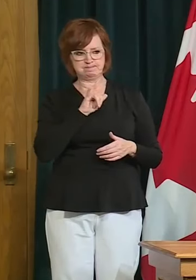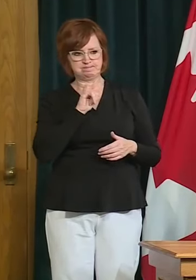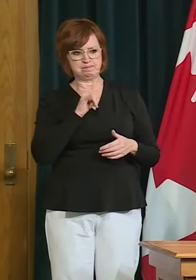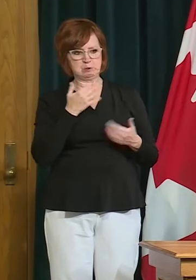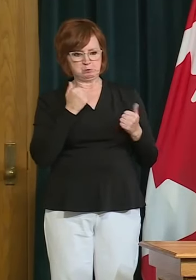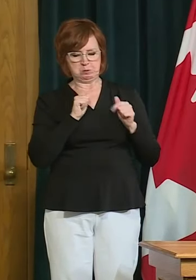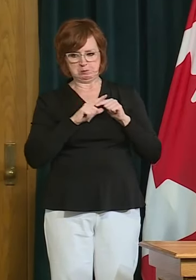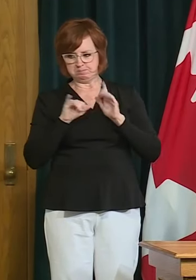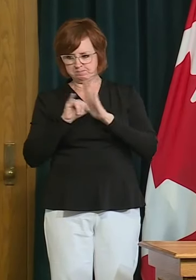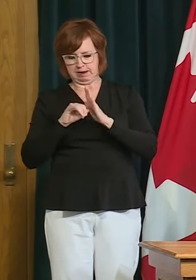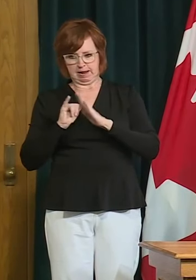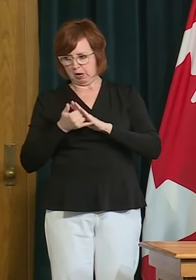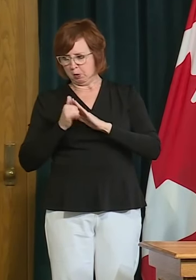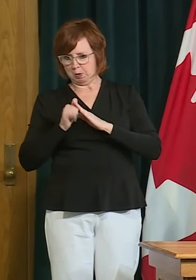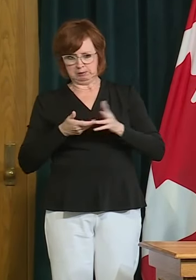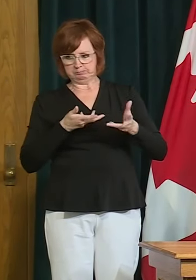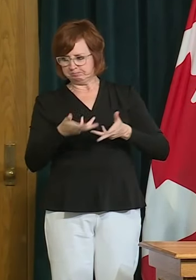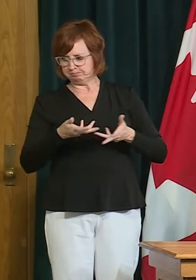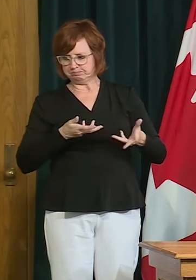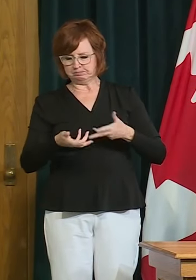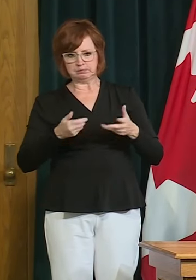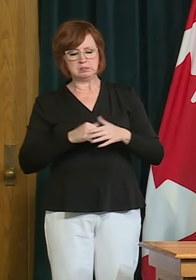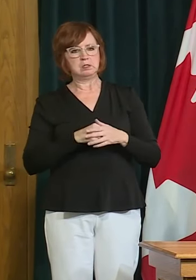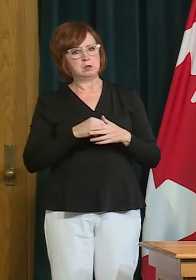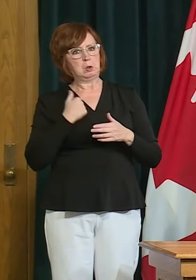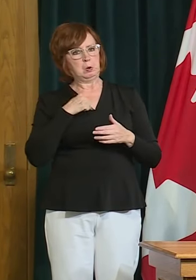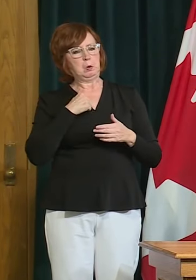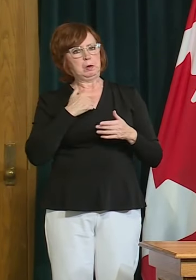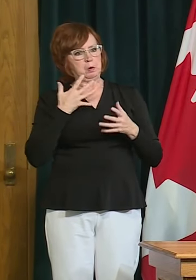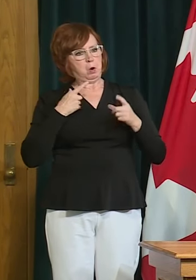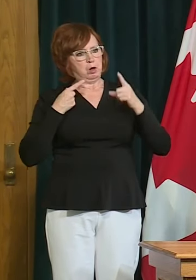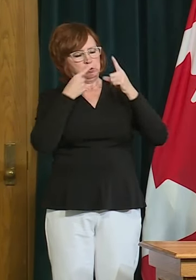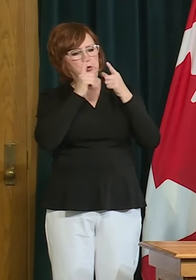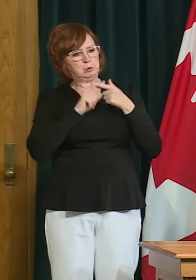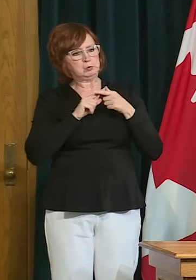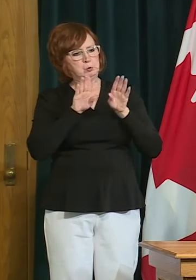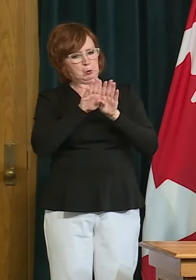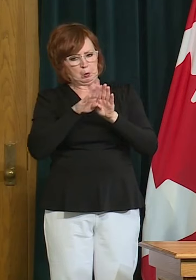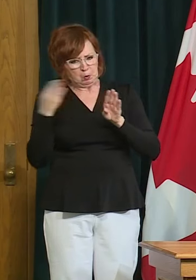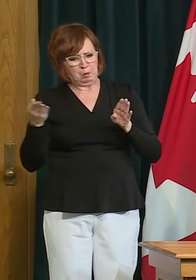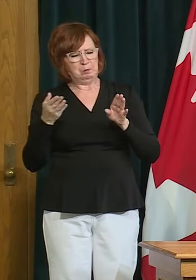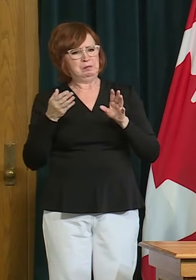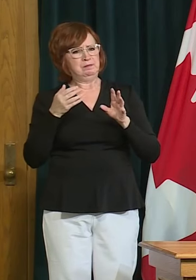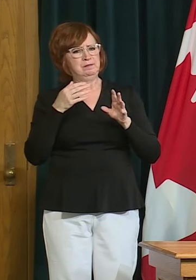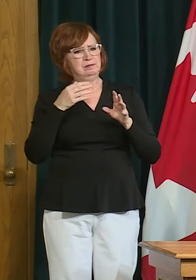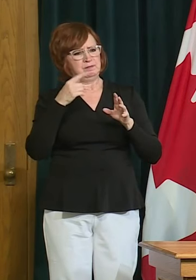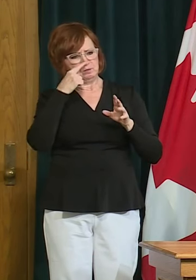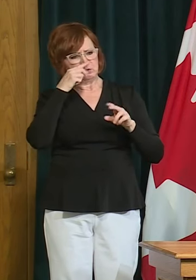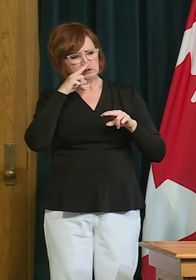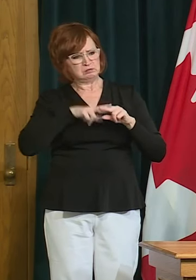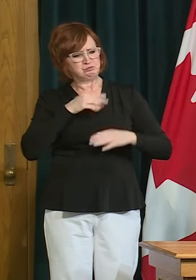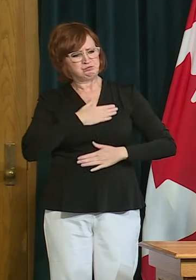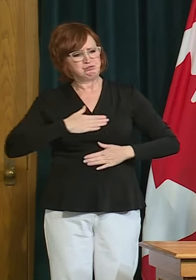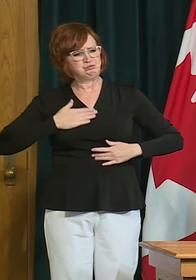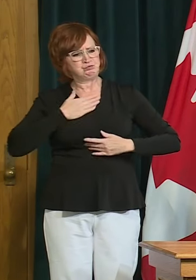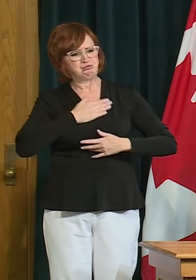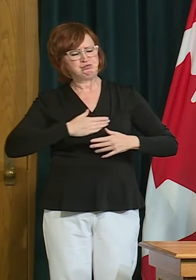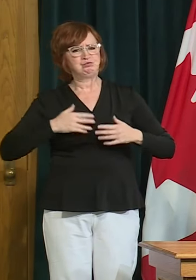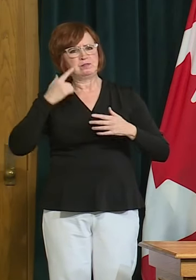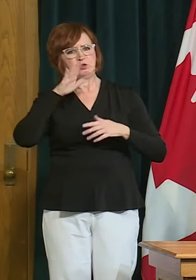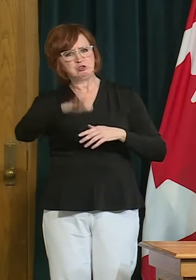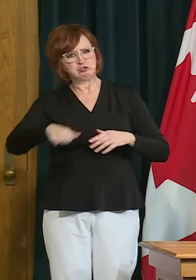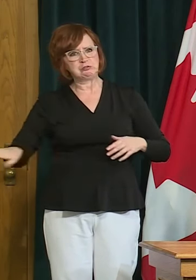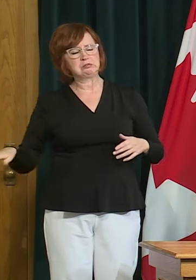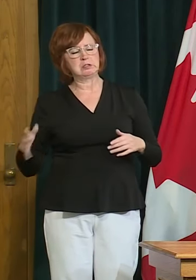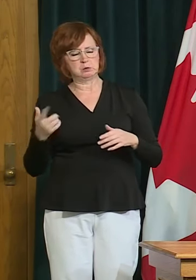work with with with organizations to ensure that we can open these facilities for our children uh sooner rather than later